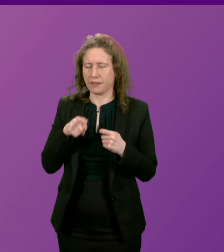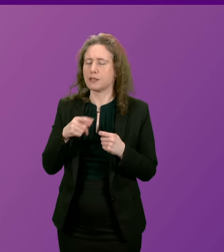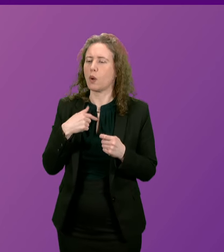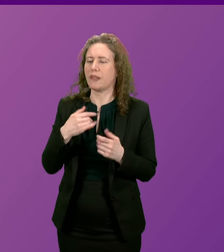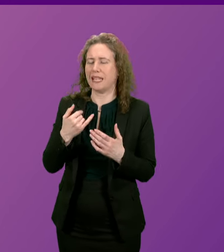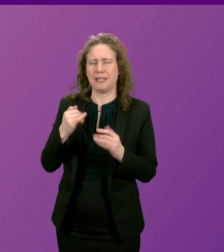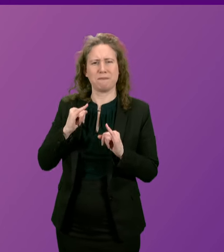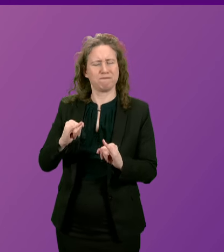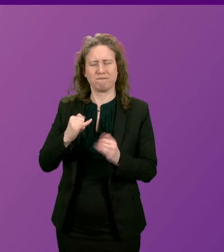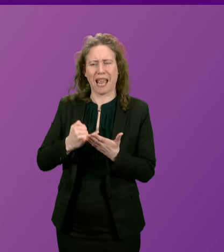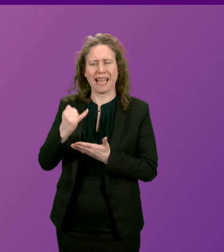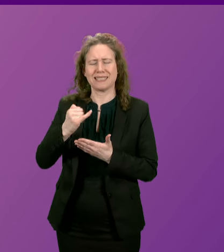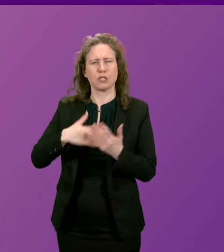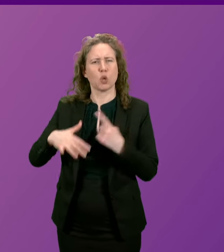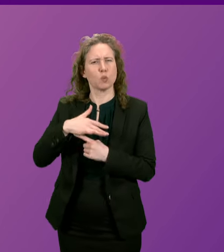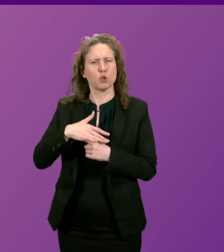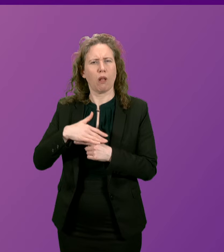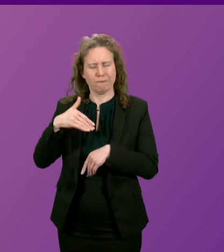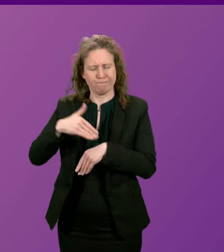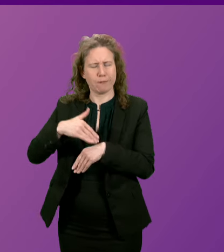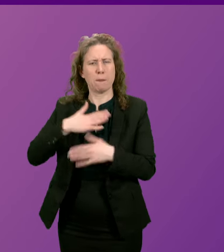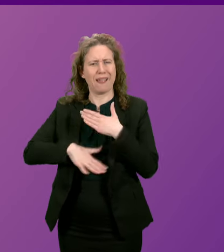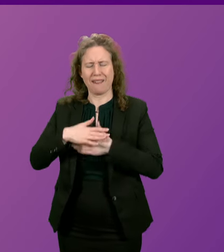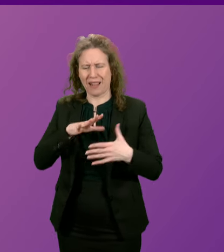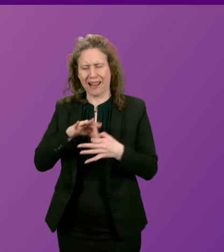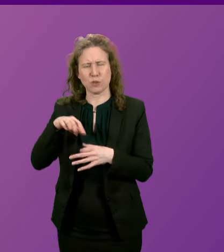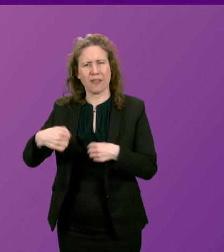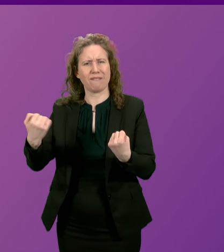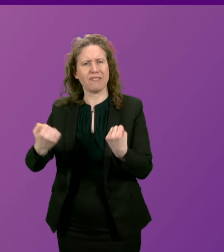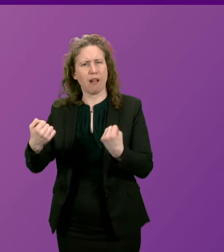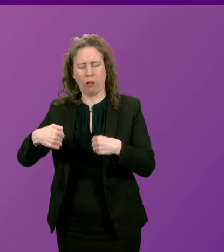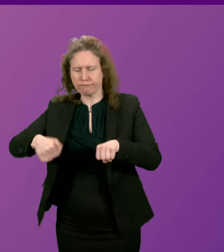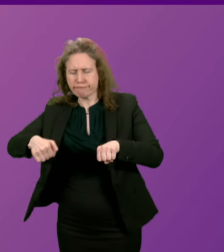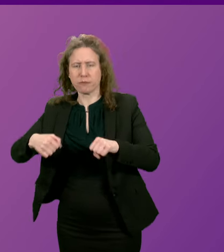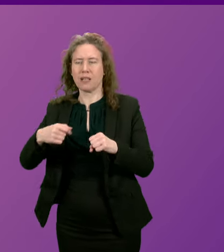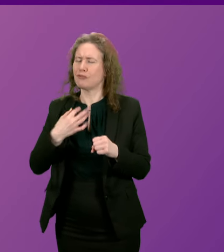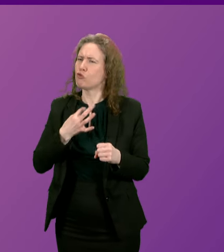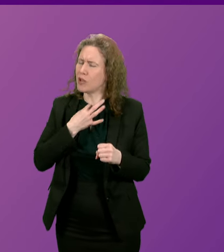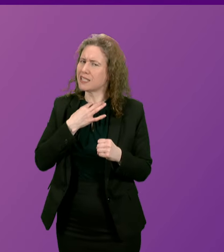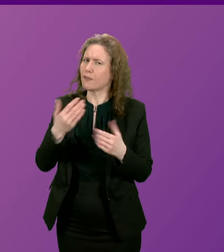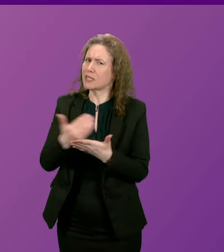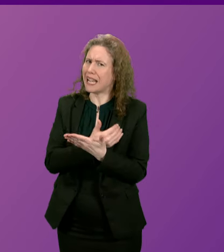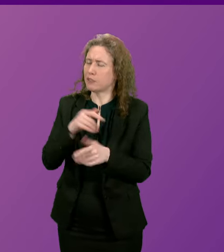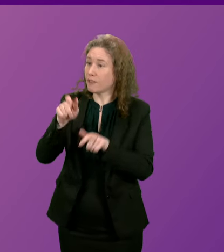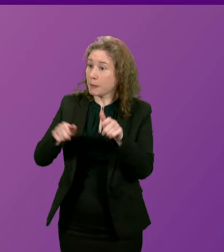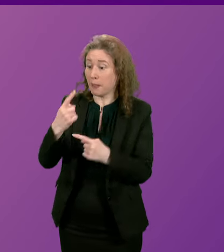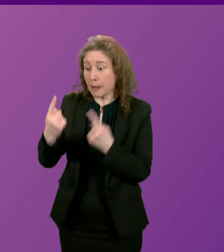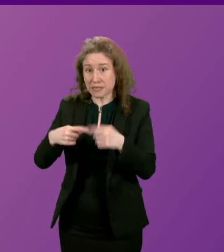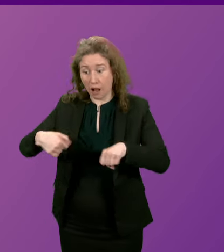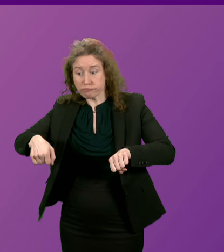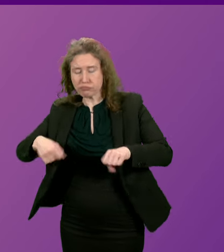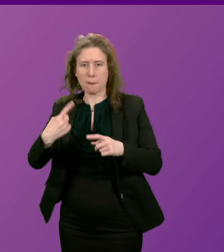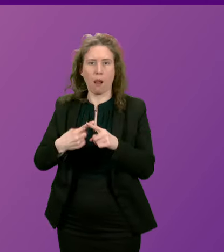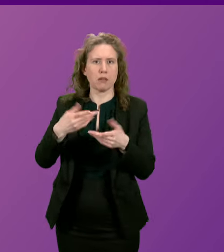the anti-social behavior that can be associated with these vehicles and the risk to the safety of both the public and the riders the legislation